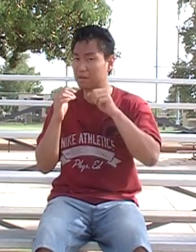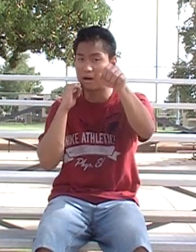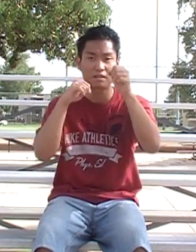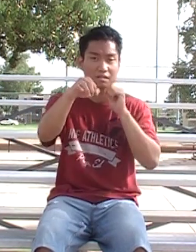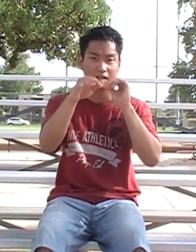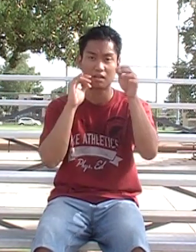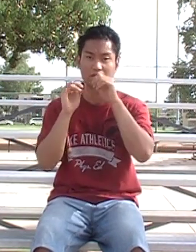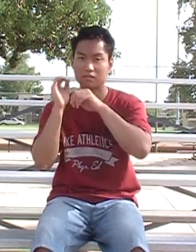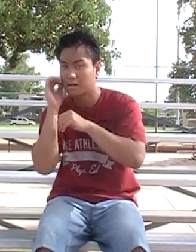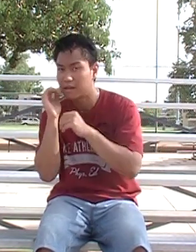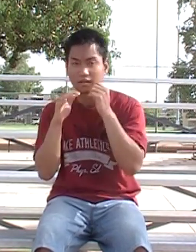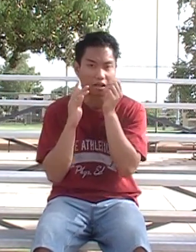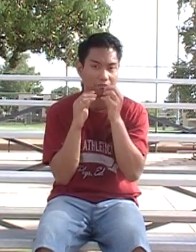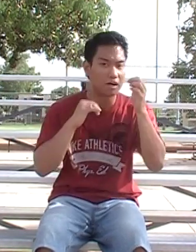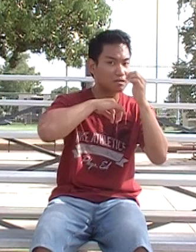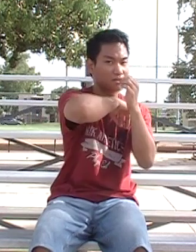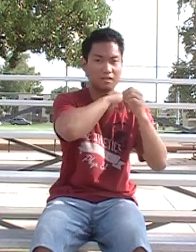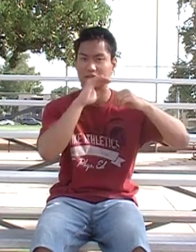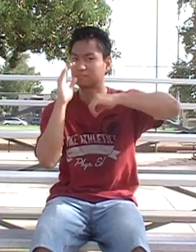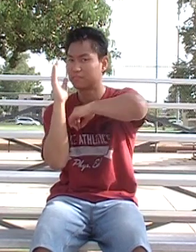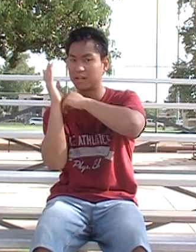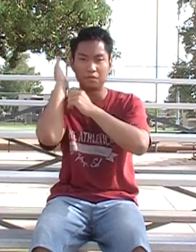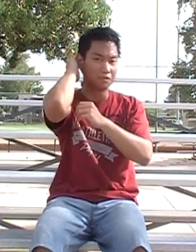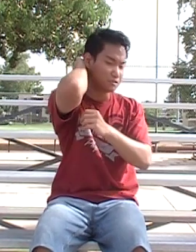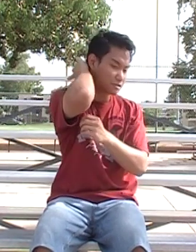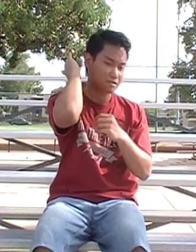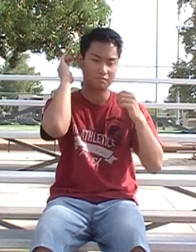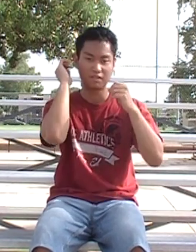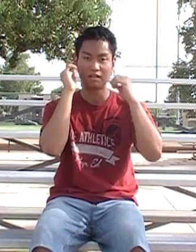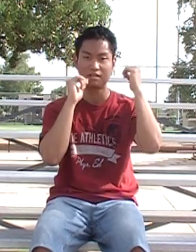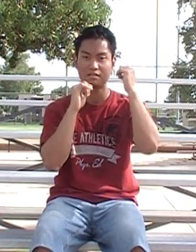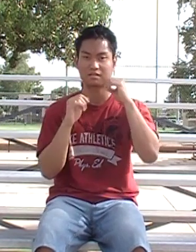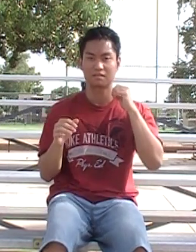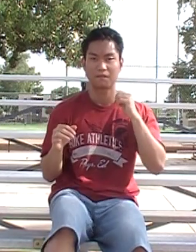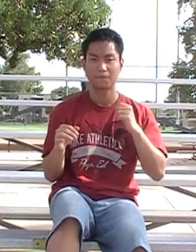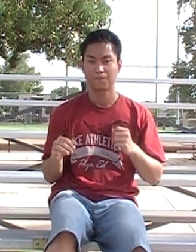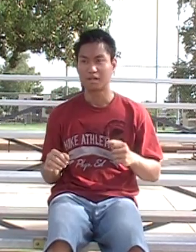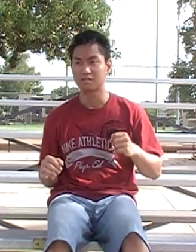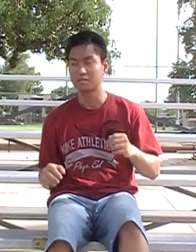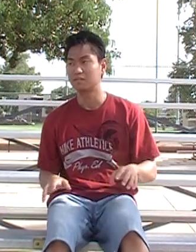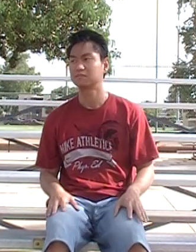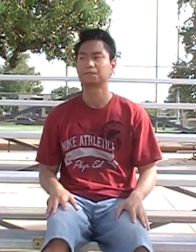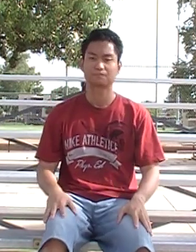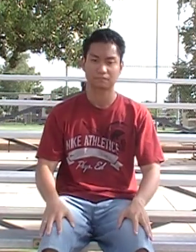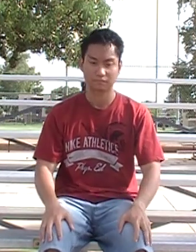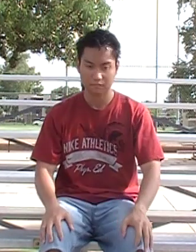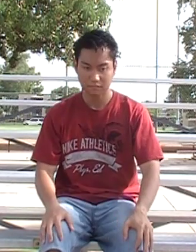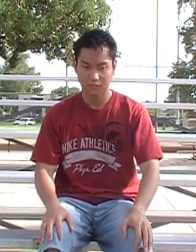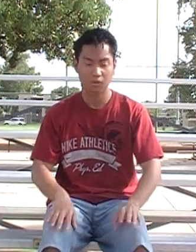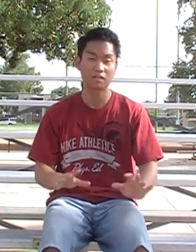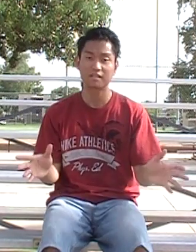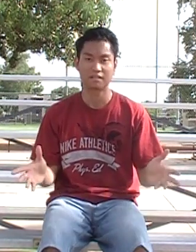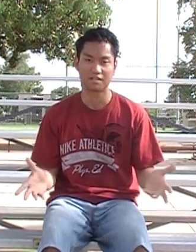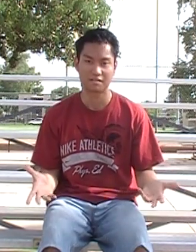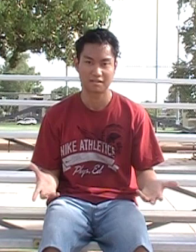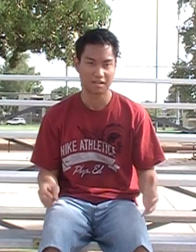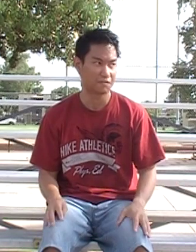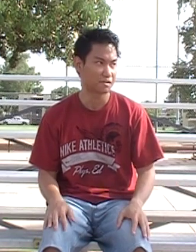boxing, kickboxing, elbows, knees and stuff. Or not knees if you're